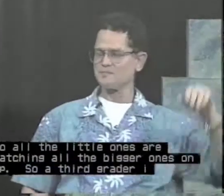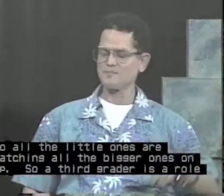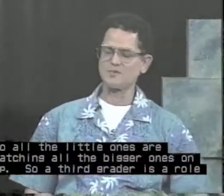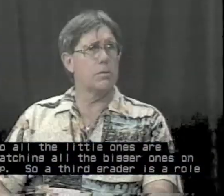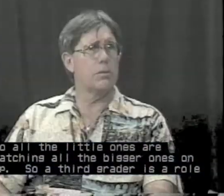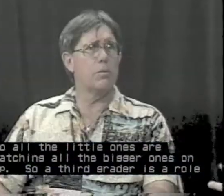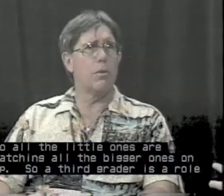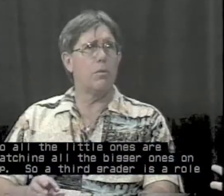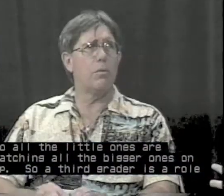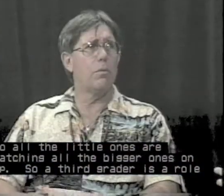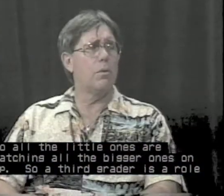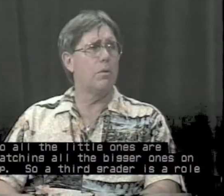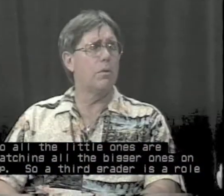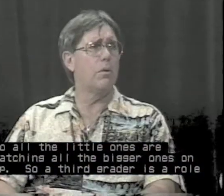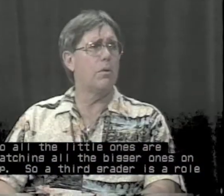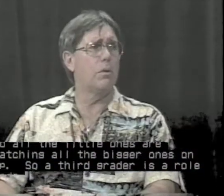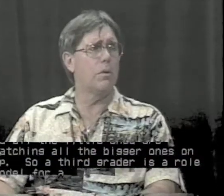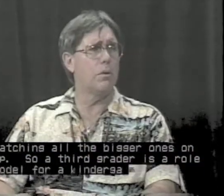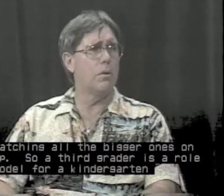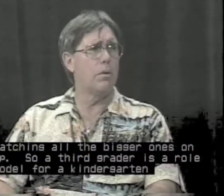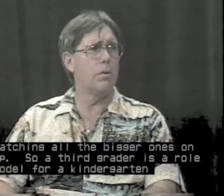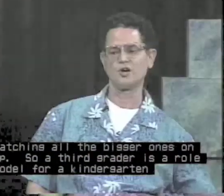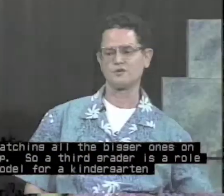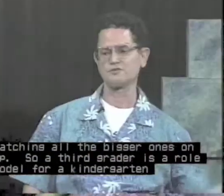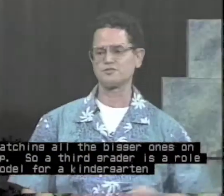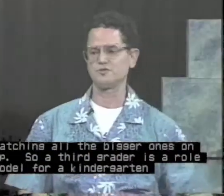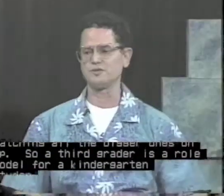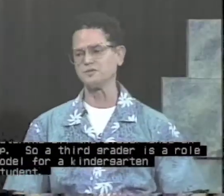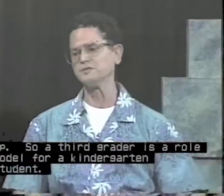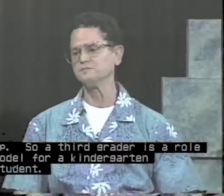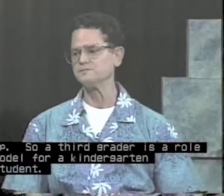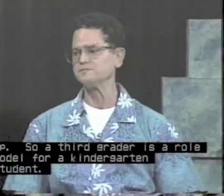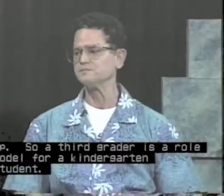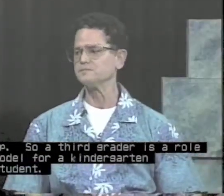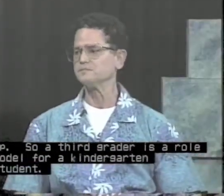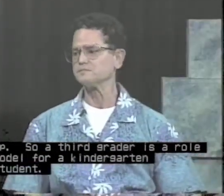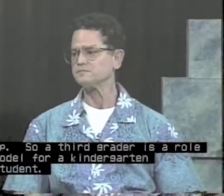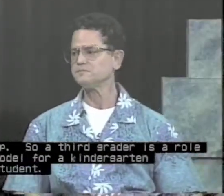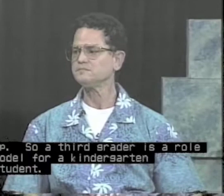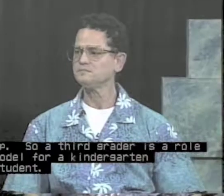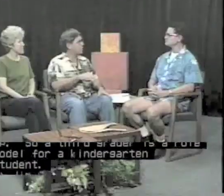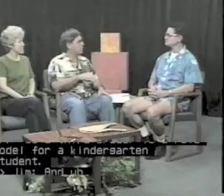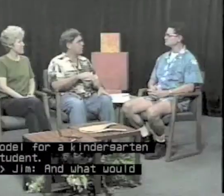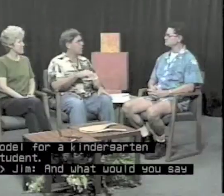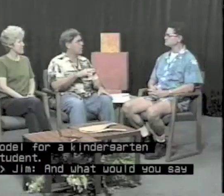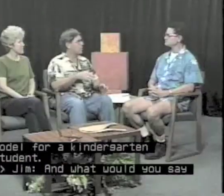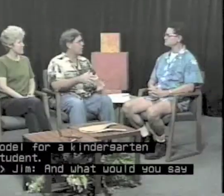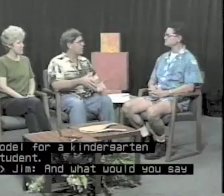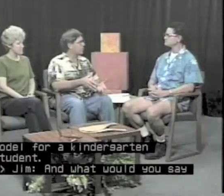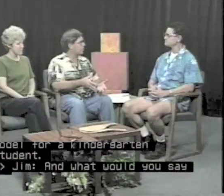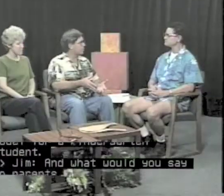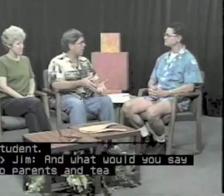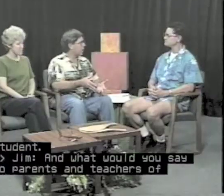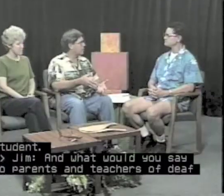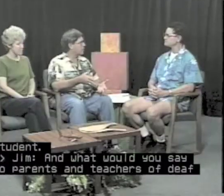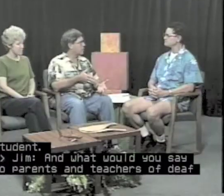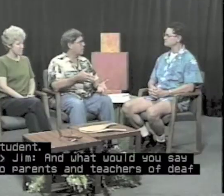So a third grader is a role model for a kindergarten student. And what would you say to parents and